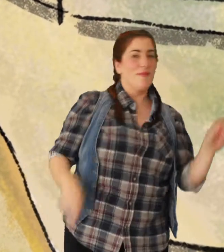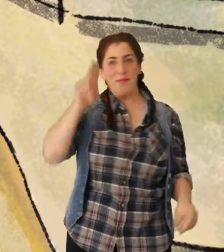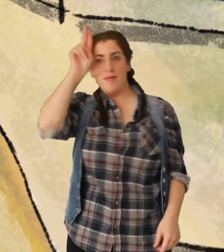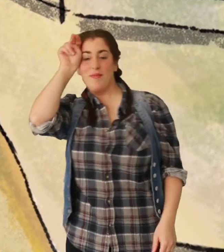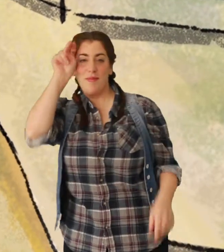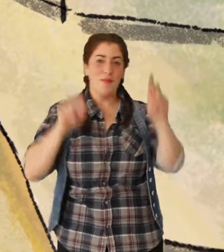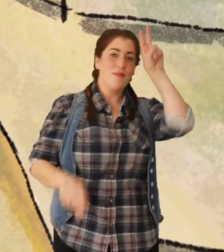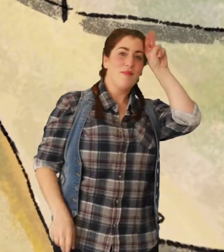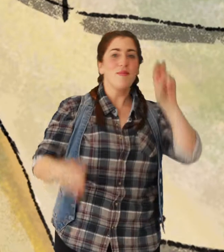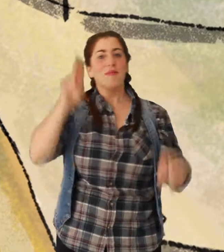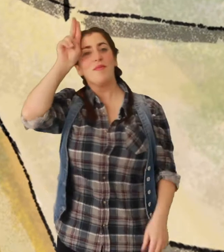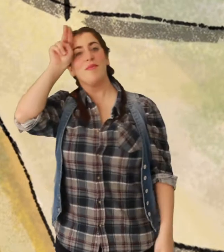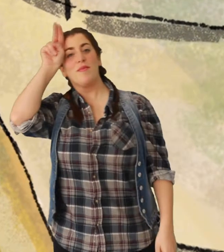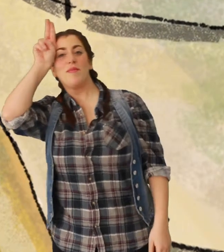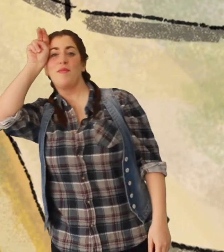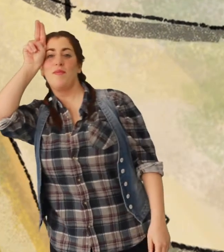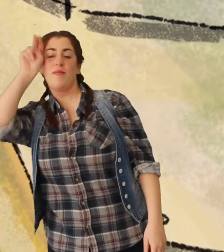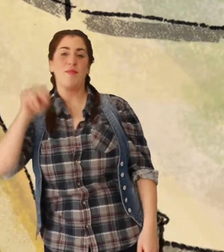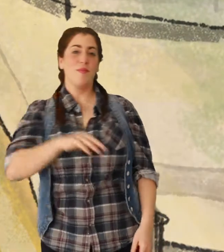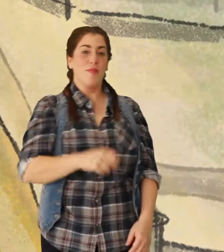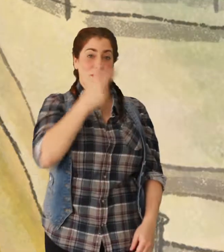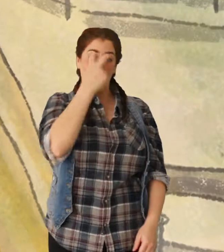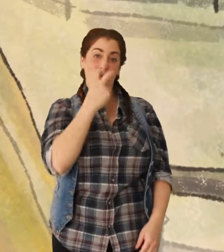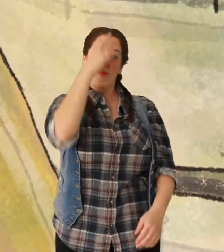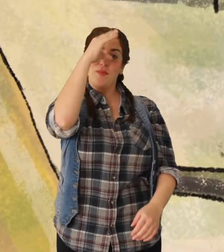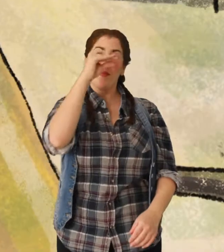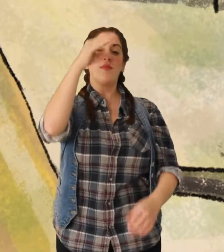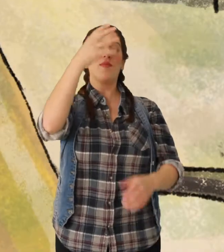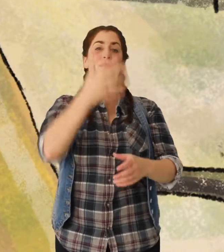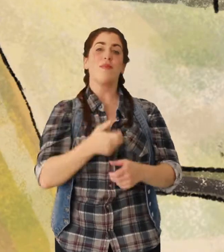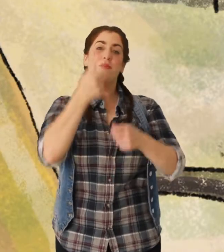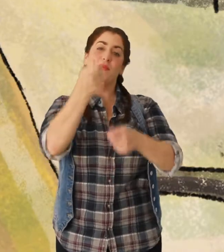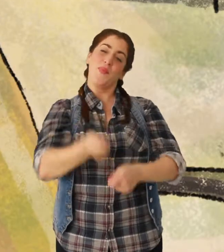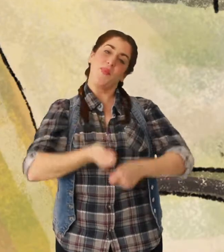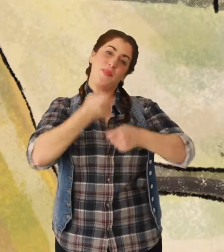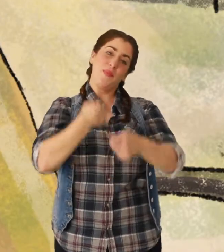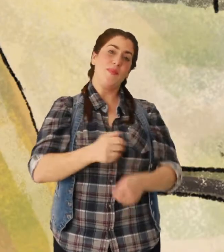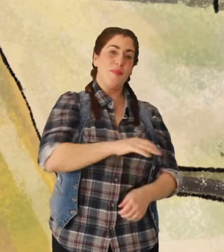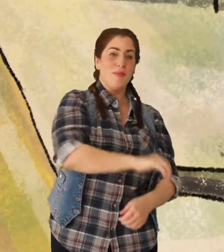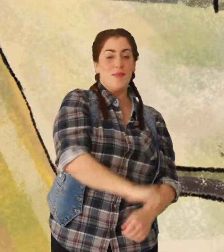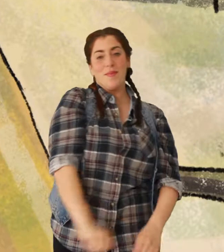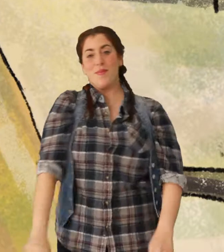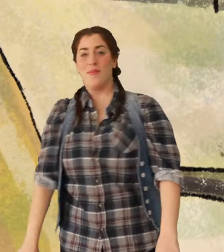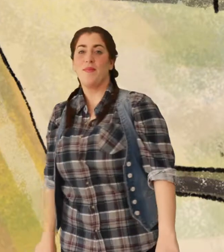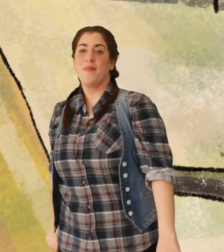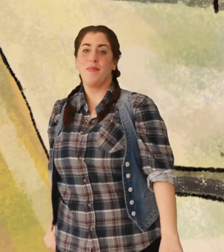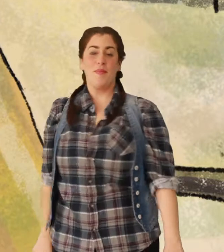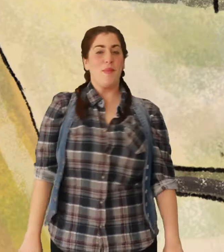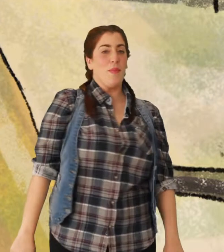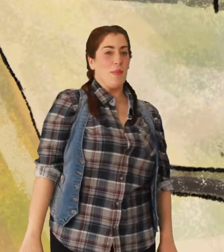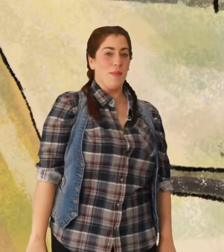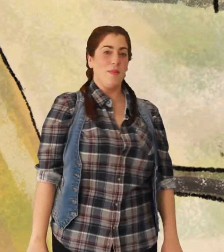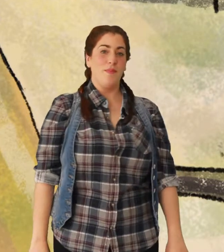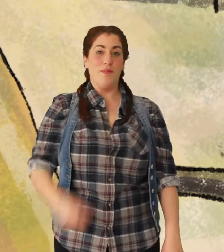woof-woof there Here a woof, there a woof, everywhere a woof-woof Old MacDonald had a farm, ee-ah, ee-ah